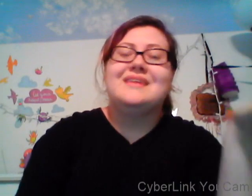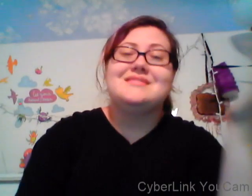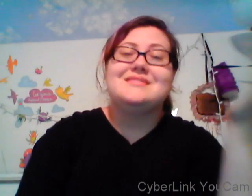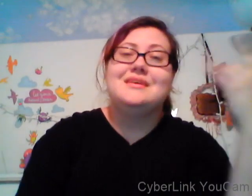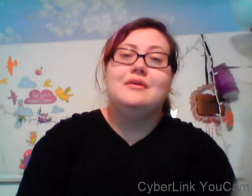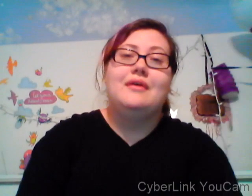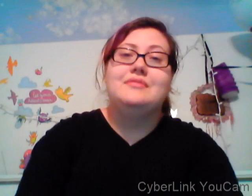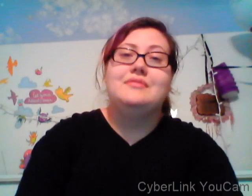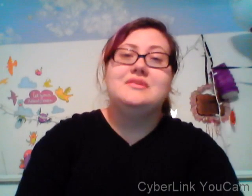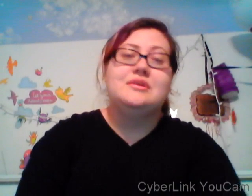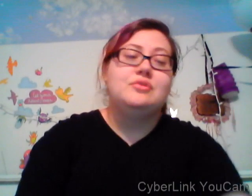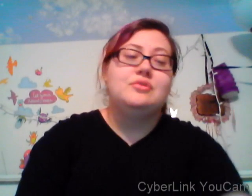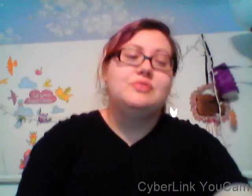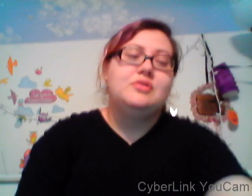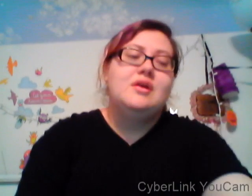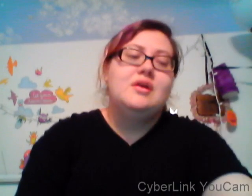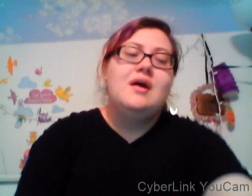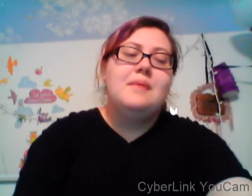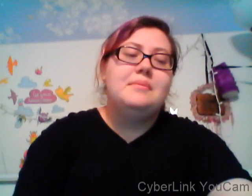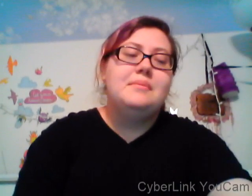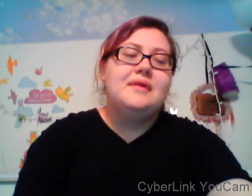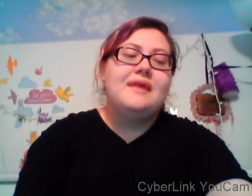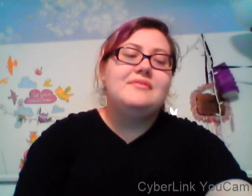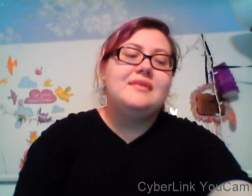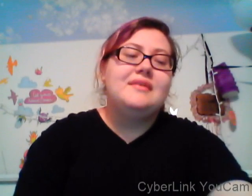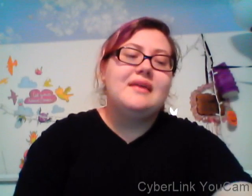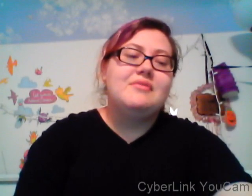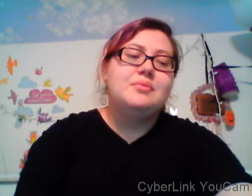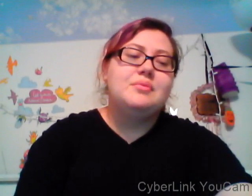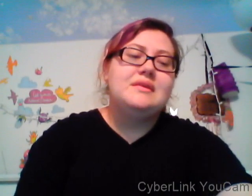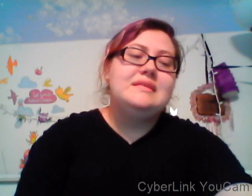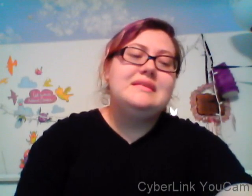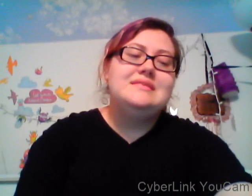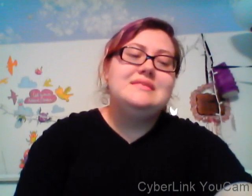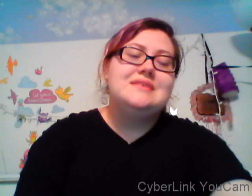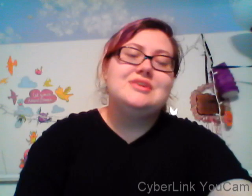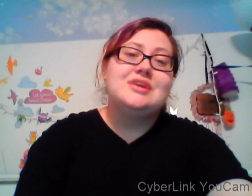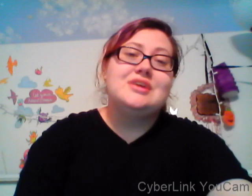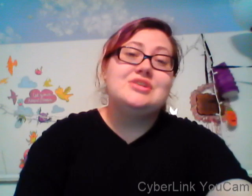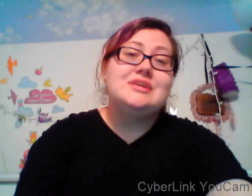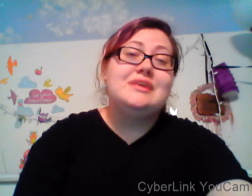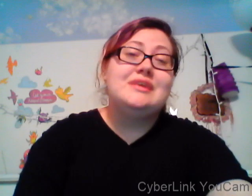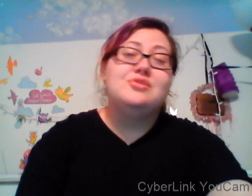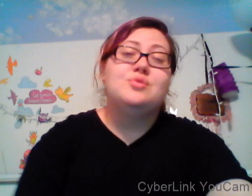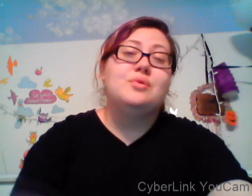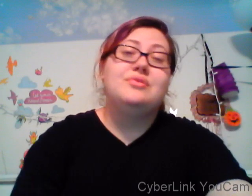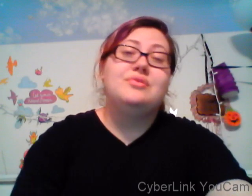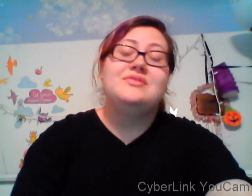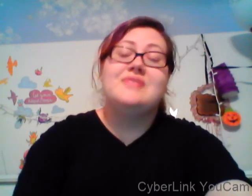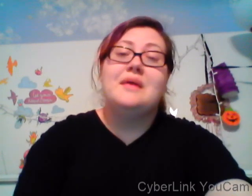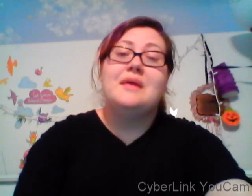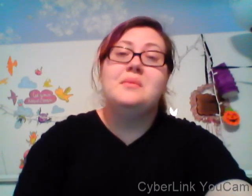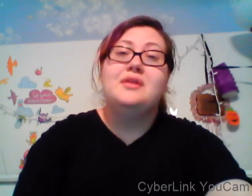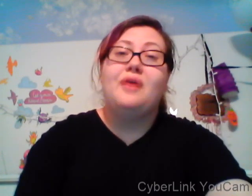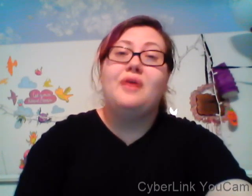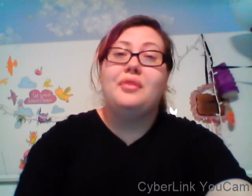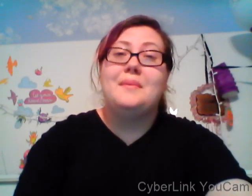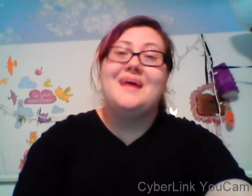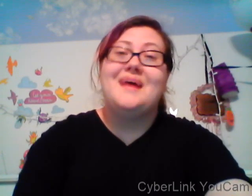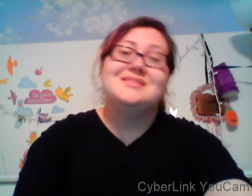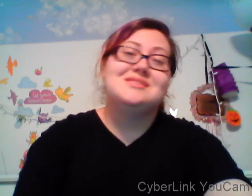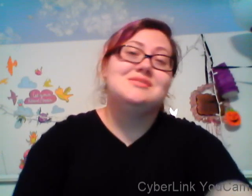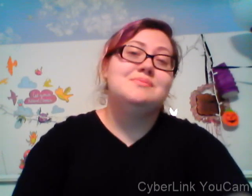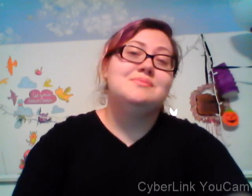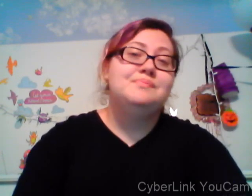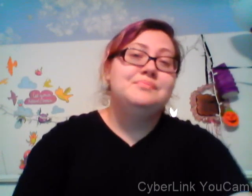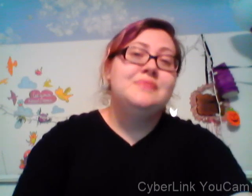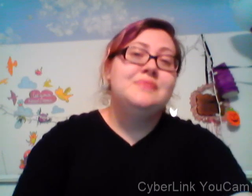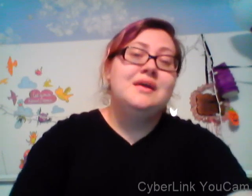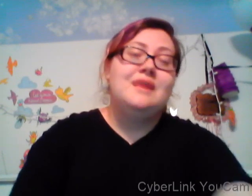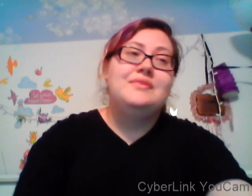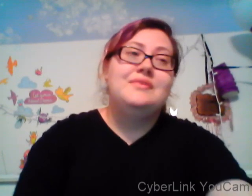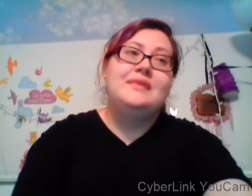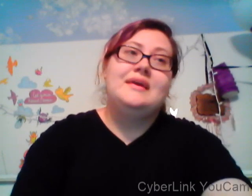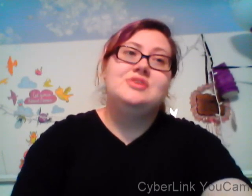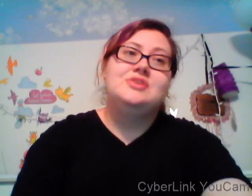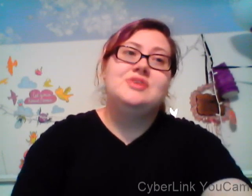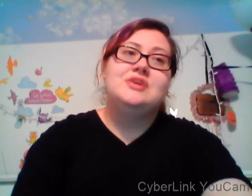classes at school and then I do another class so like if I